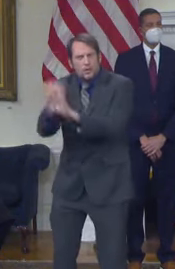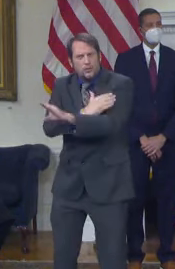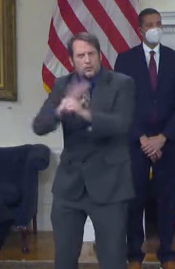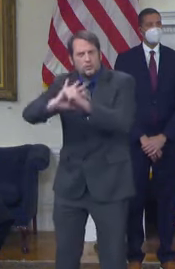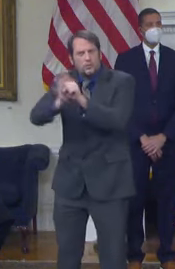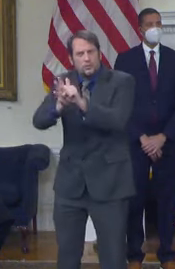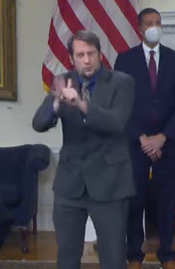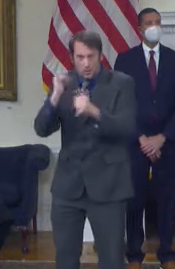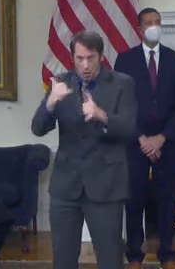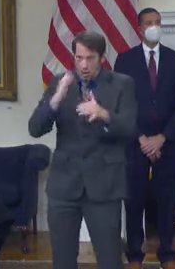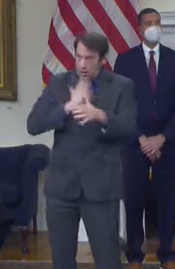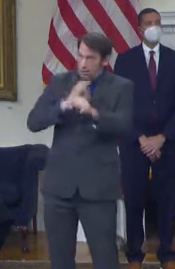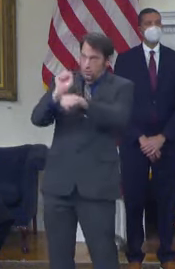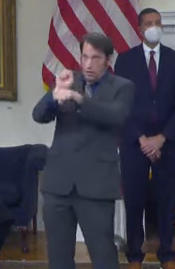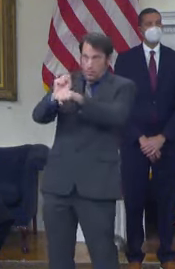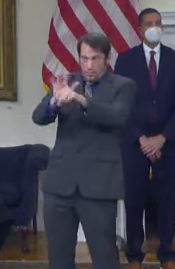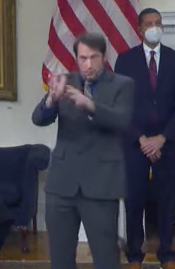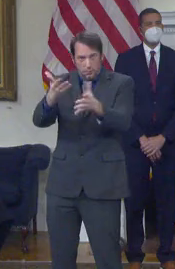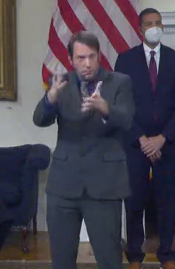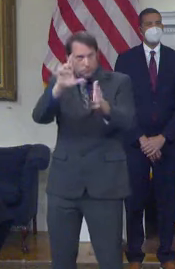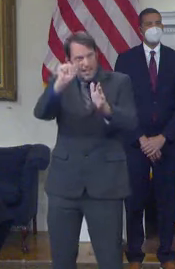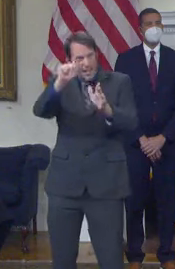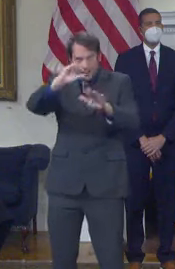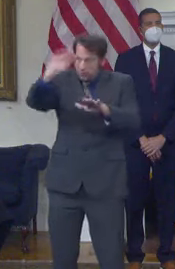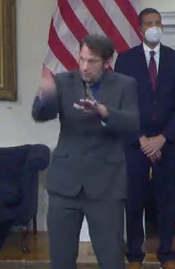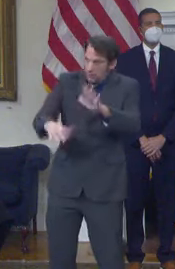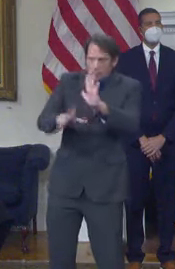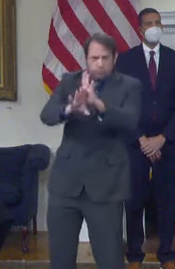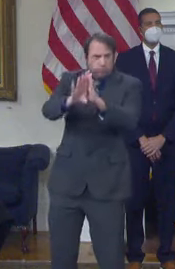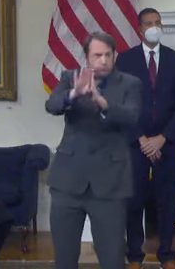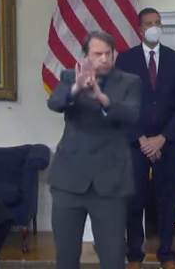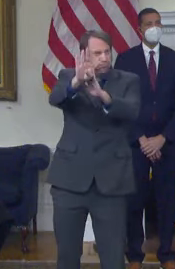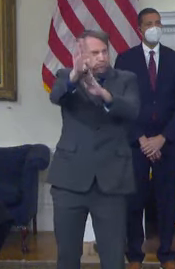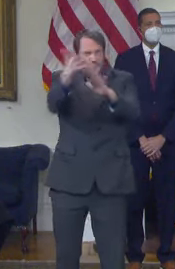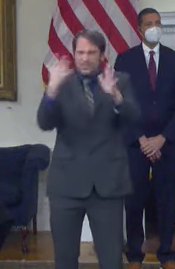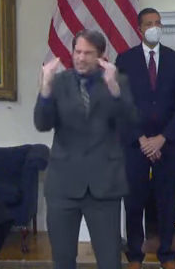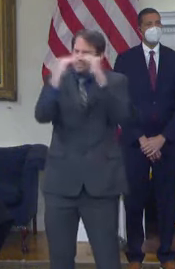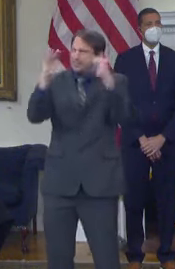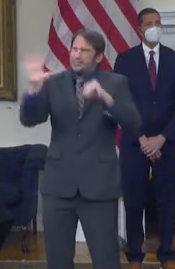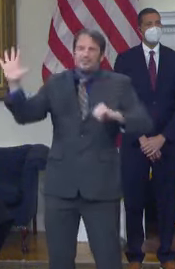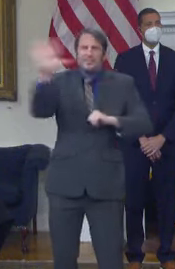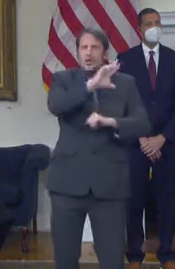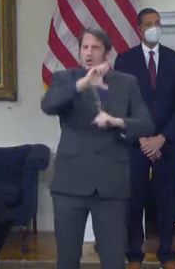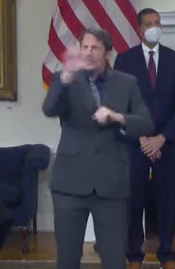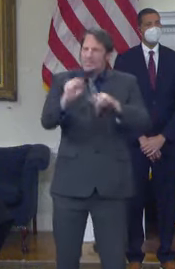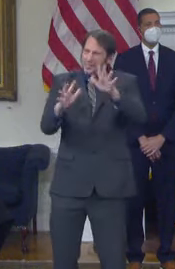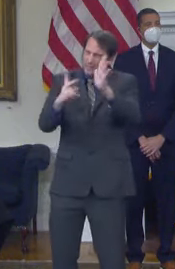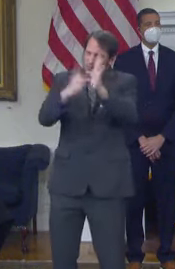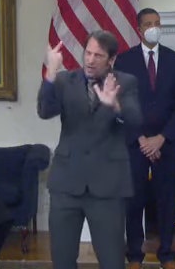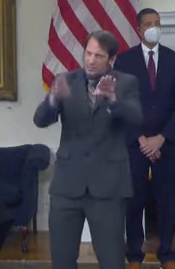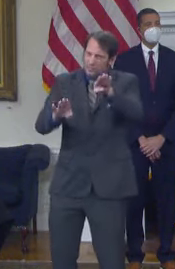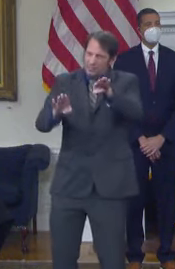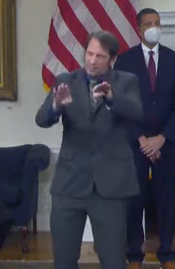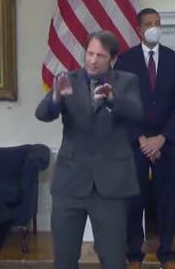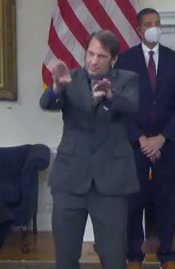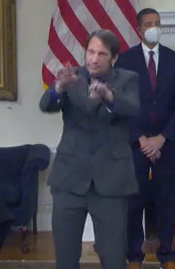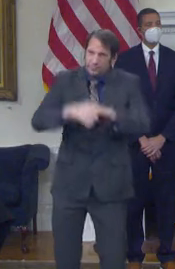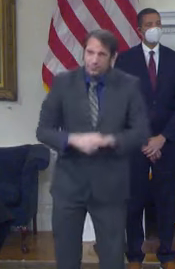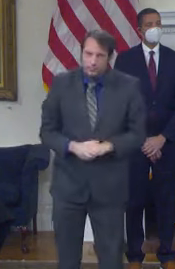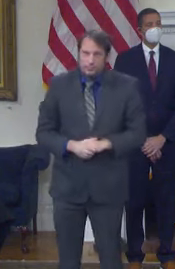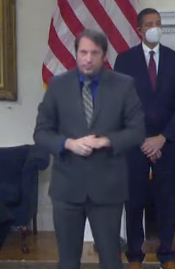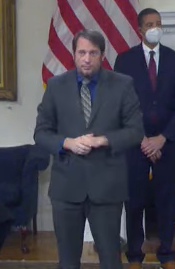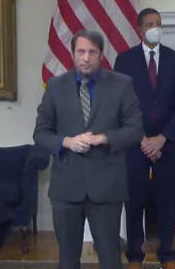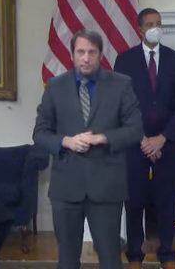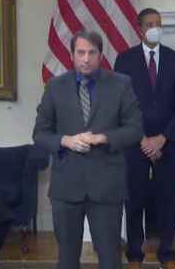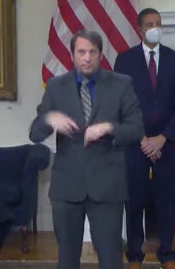CNBC recently named Maryland as the single most improved state for business in America. We achieved that by taking